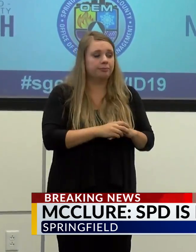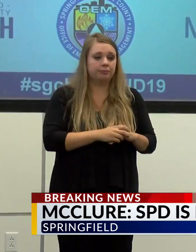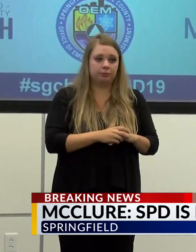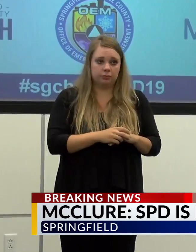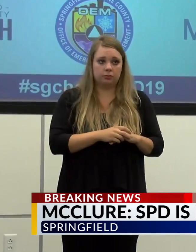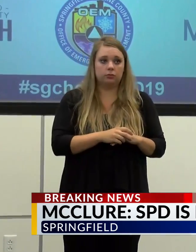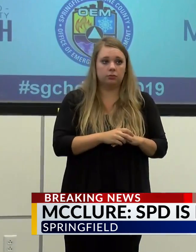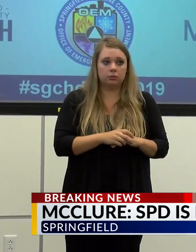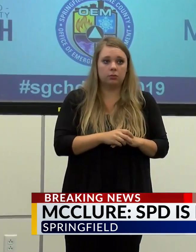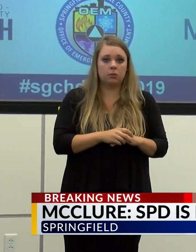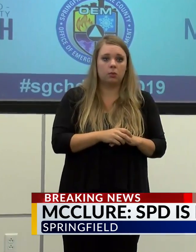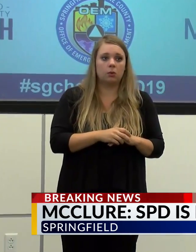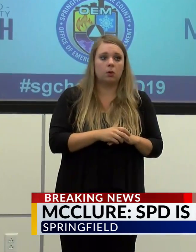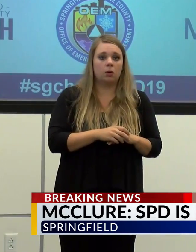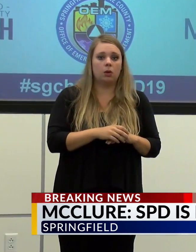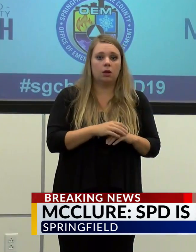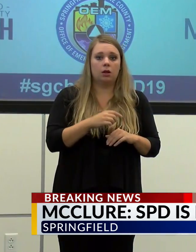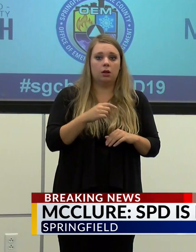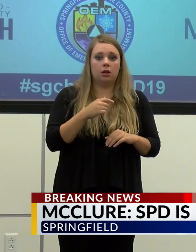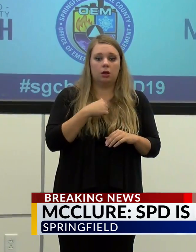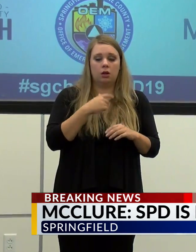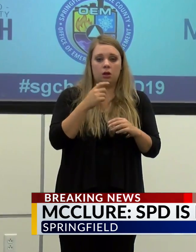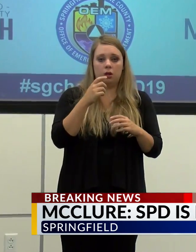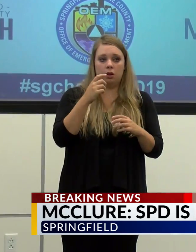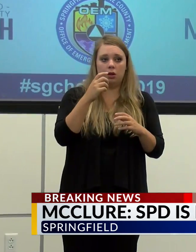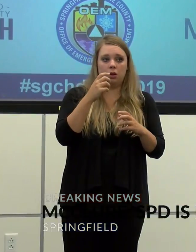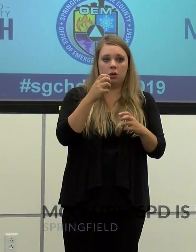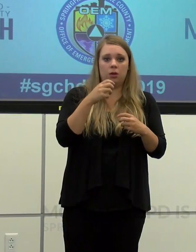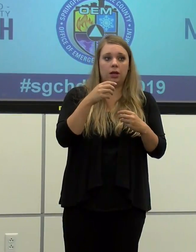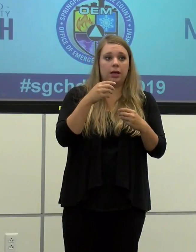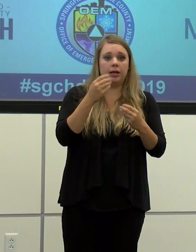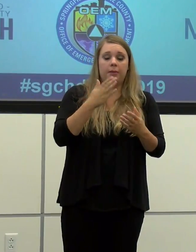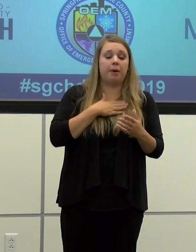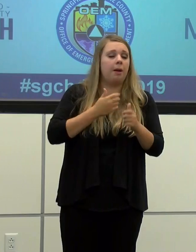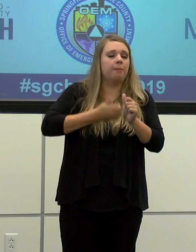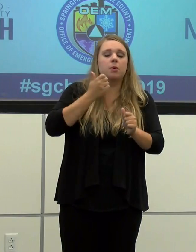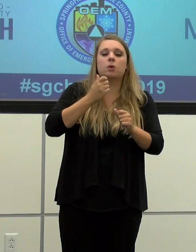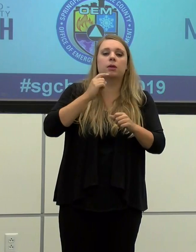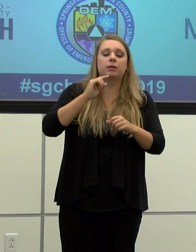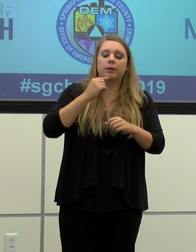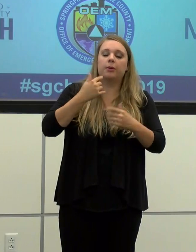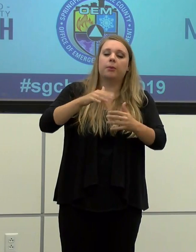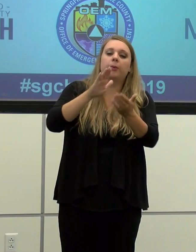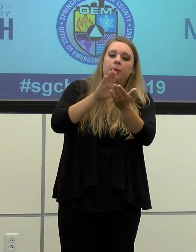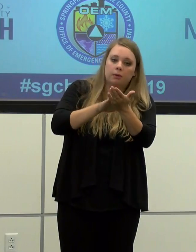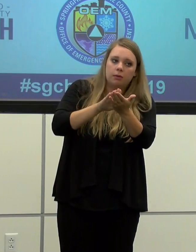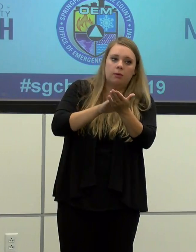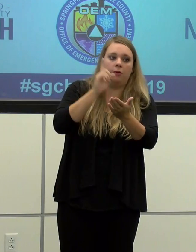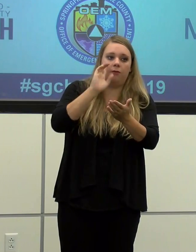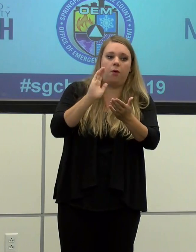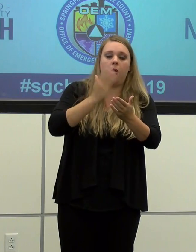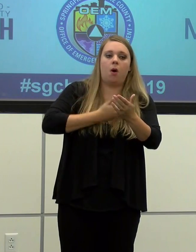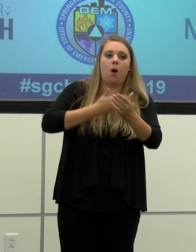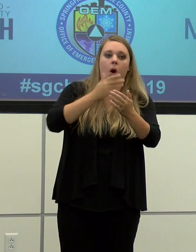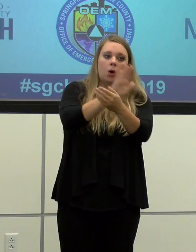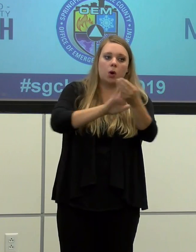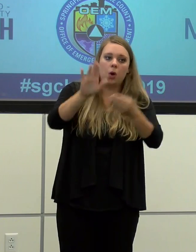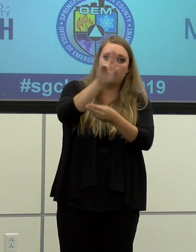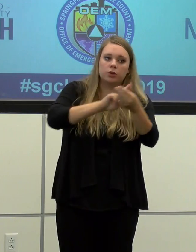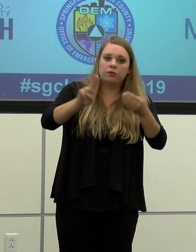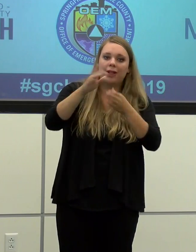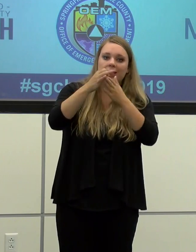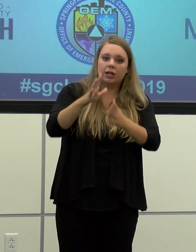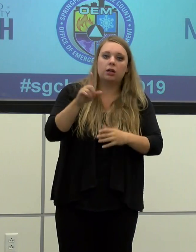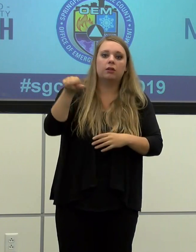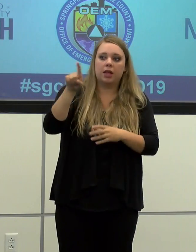Uh, I, I want to give my, uh, most sincere compliments to our higher educational leaders. They've been involved